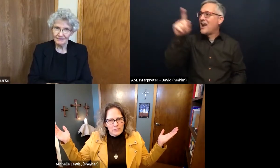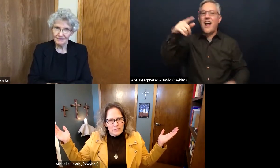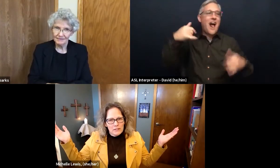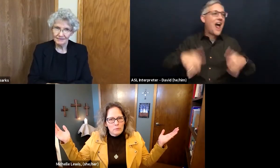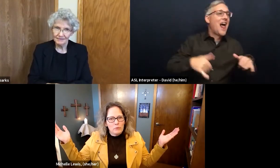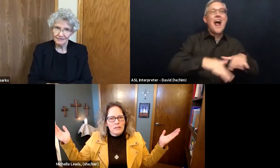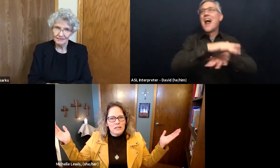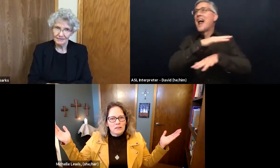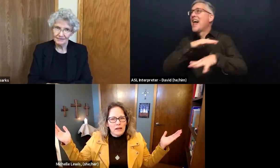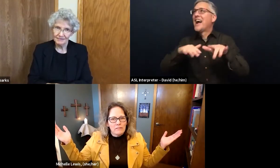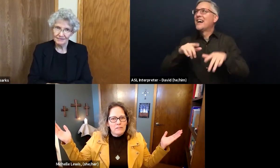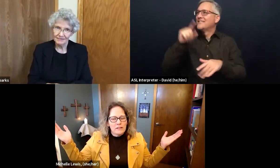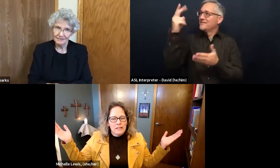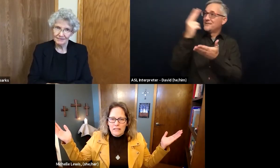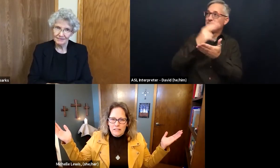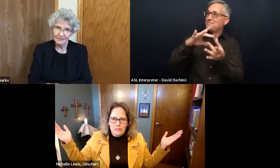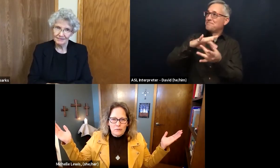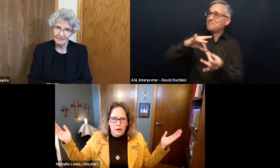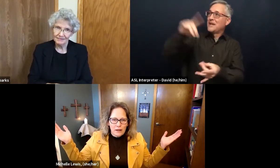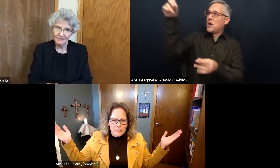breathing life into us.